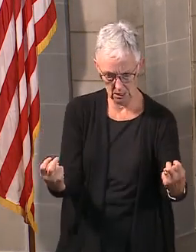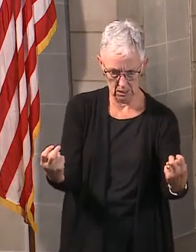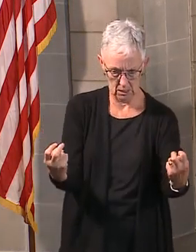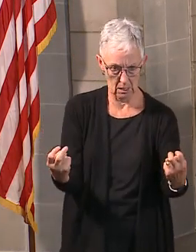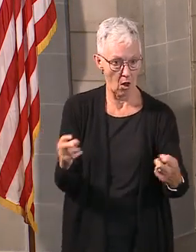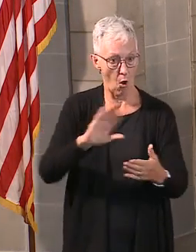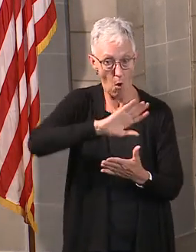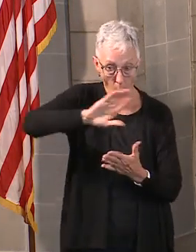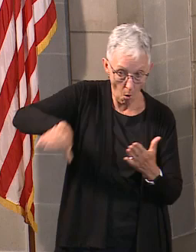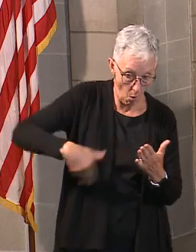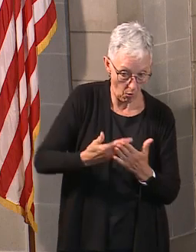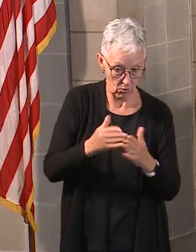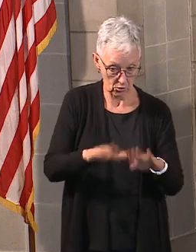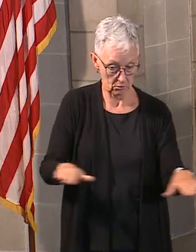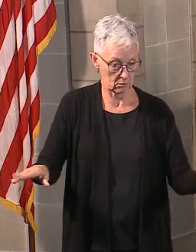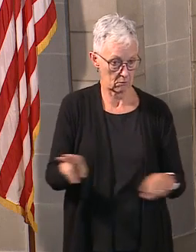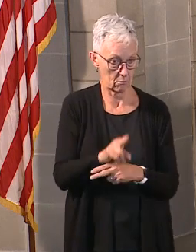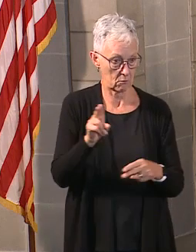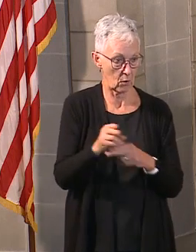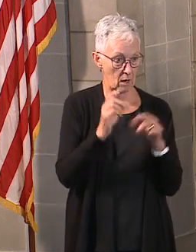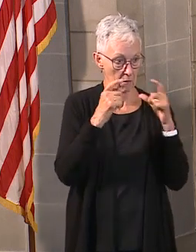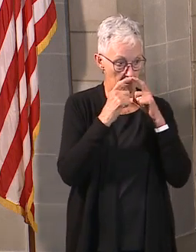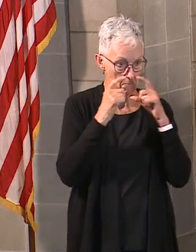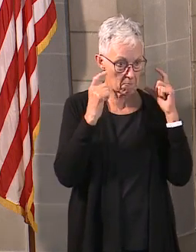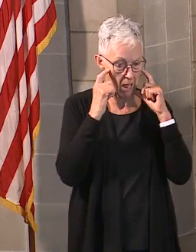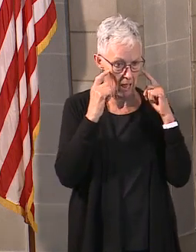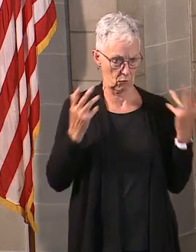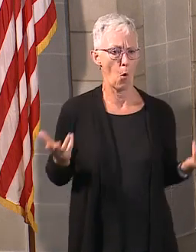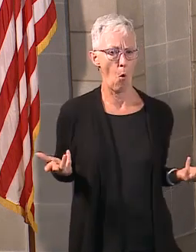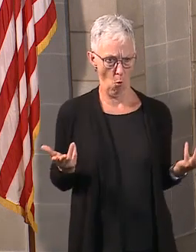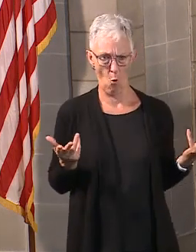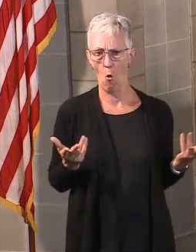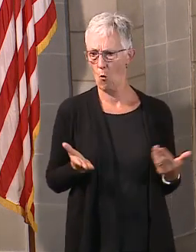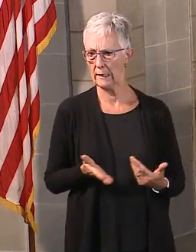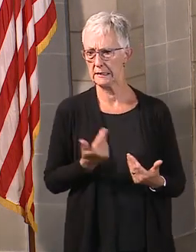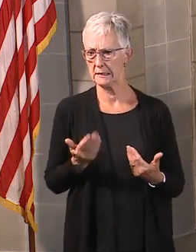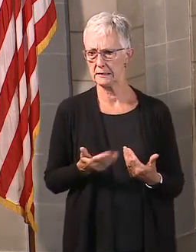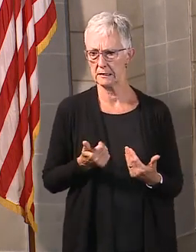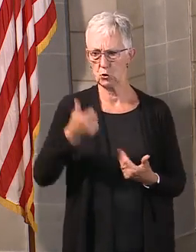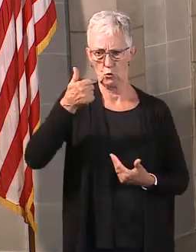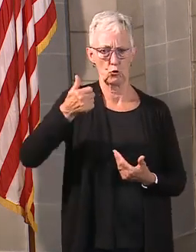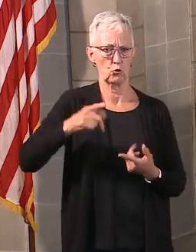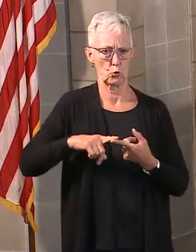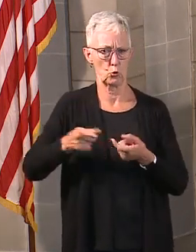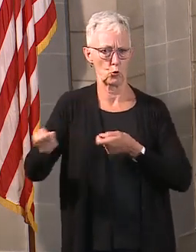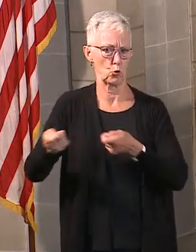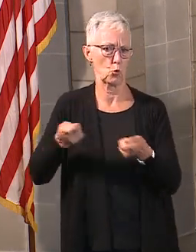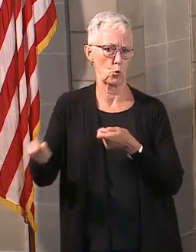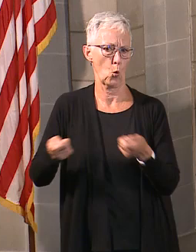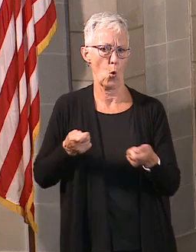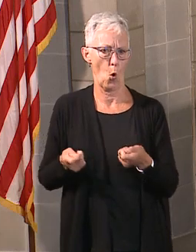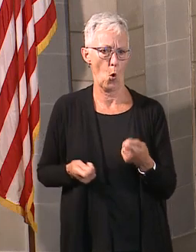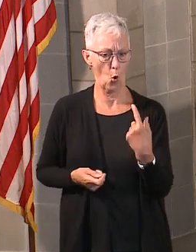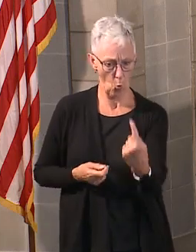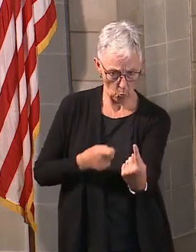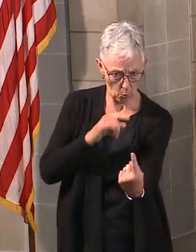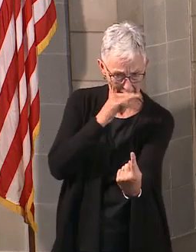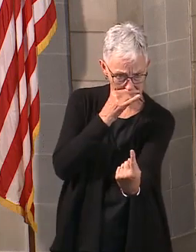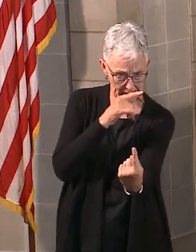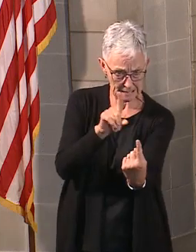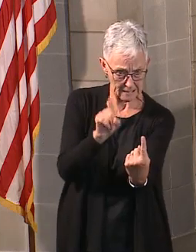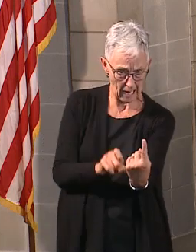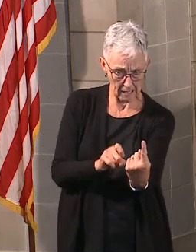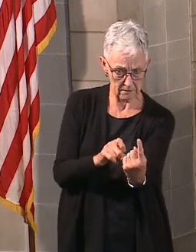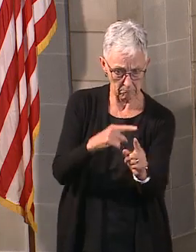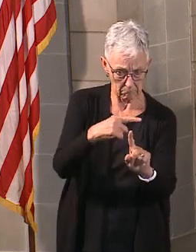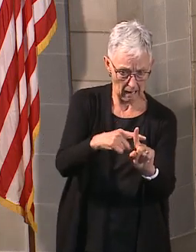environment to be able to say, hey, you can, if one child tests positive, it's not a close contact. Everybody can come back to class